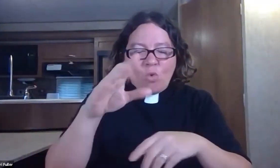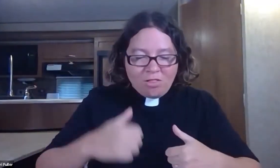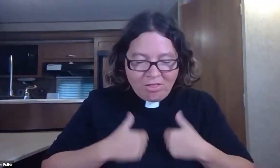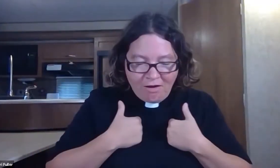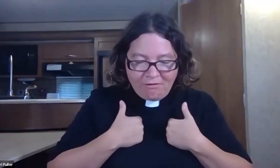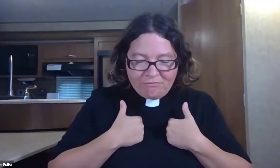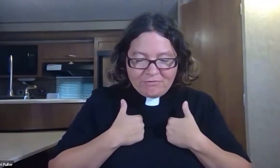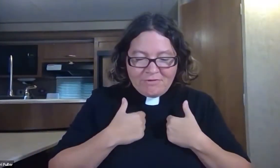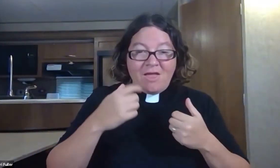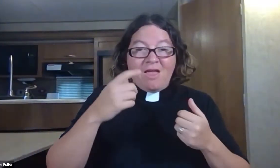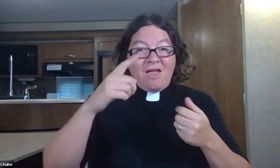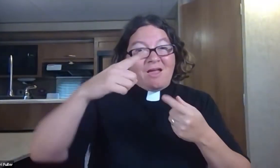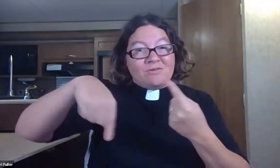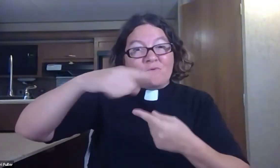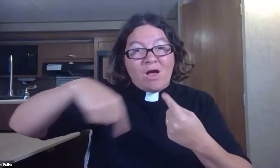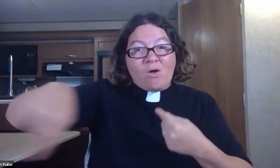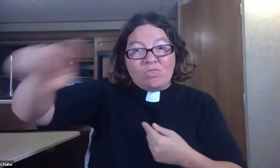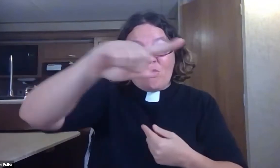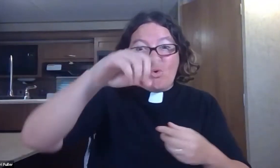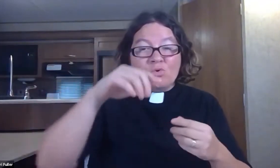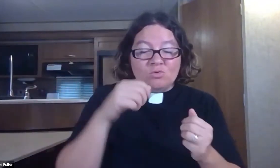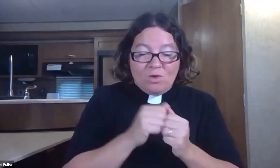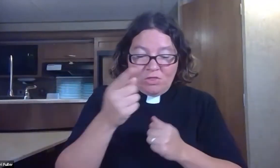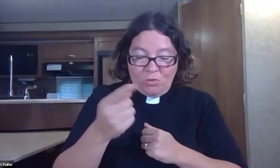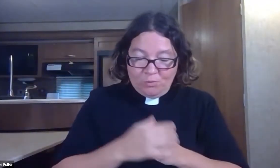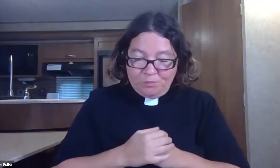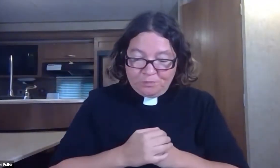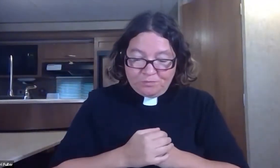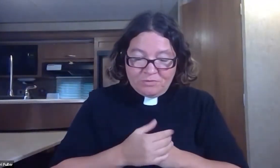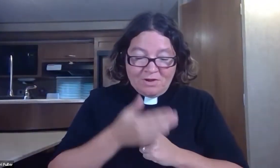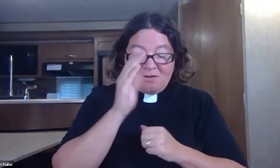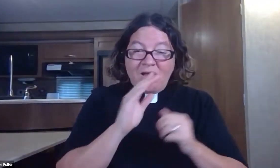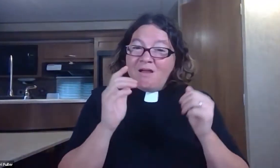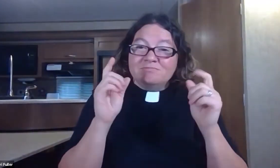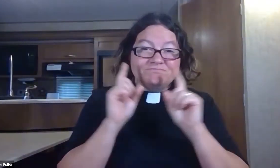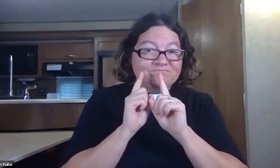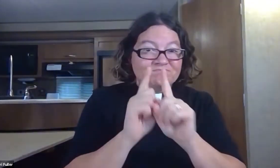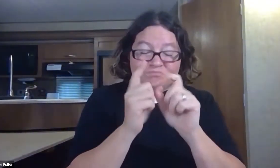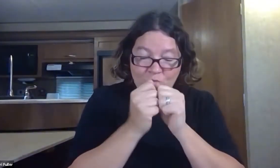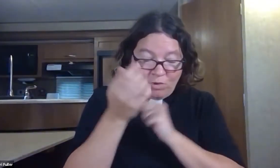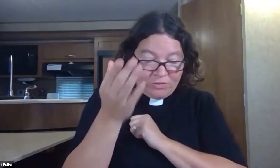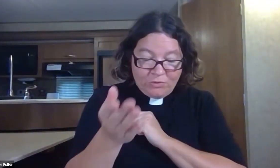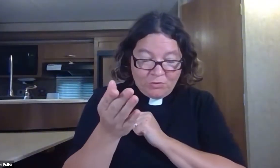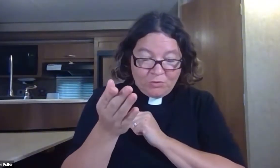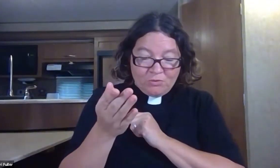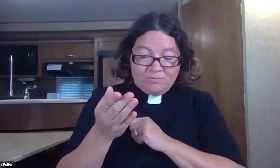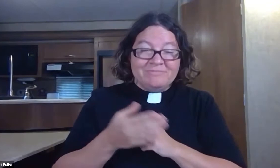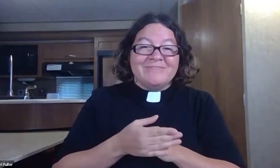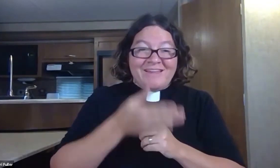the amazing things that God's going to do in your life and in the lives of those around you because God is with you